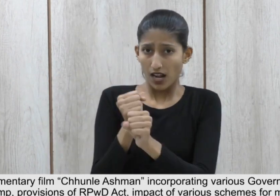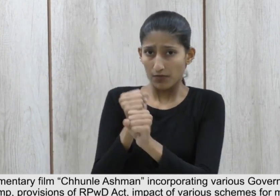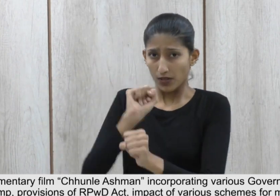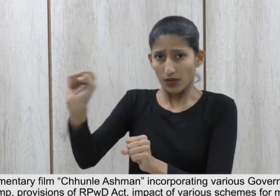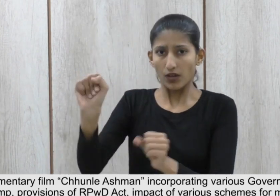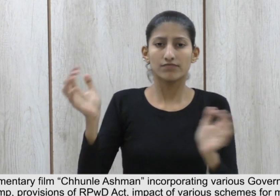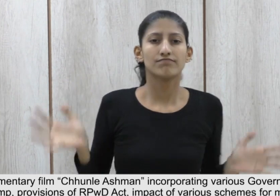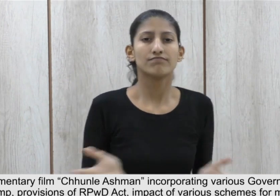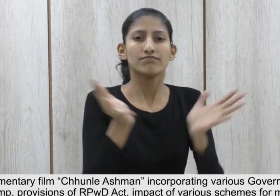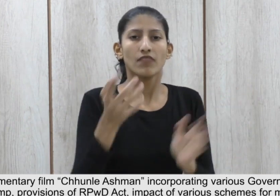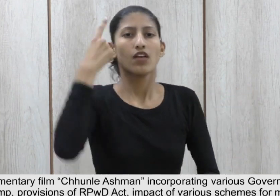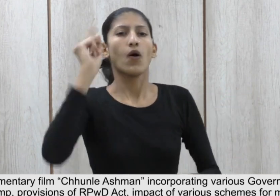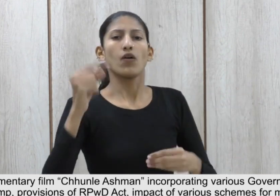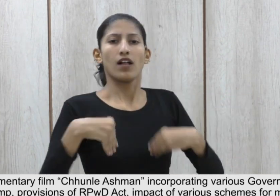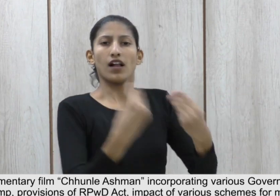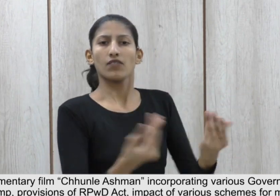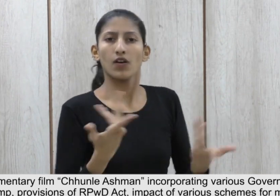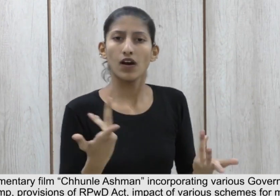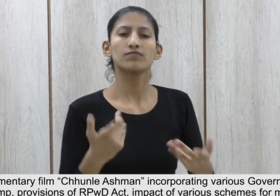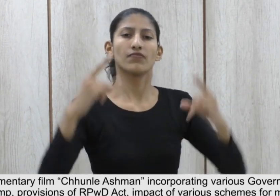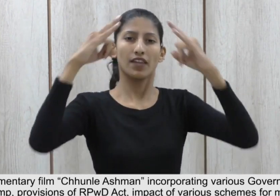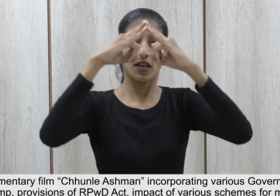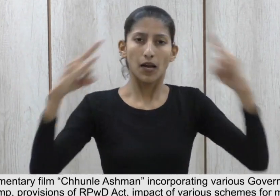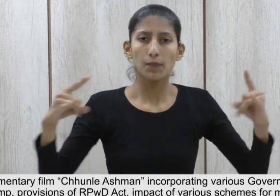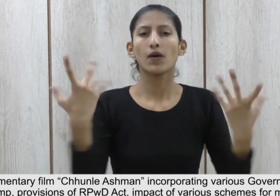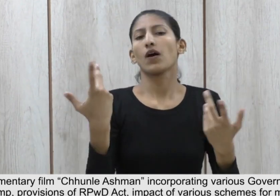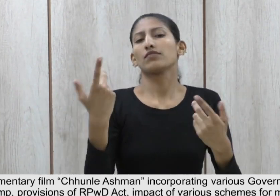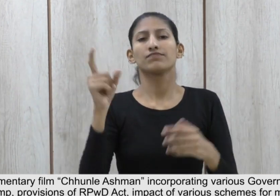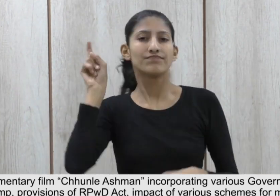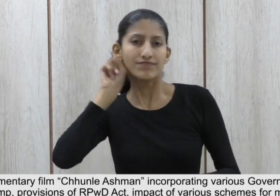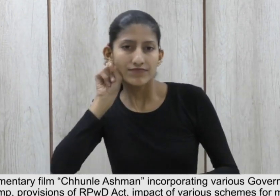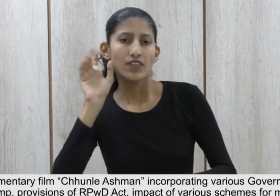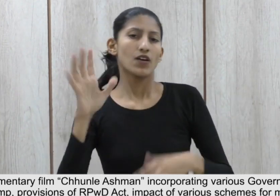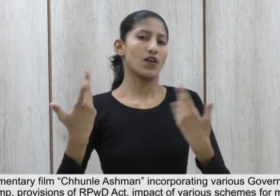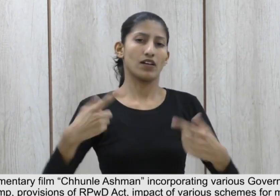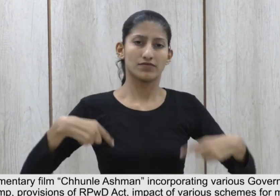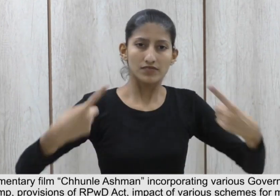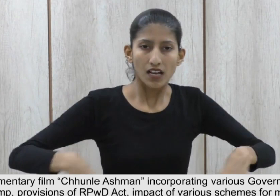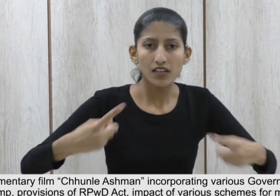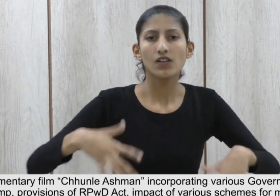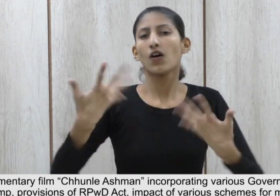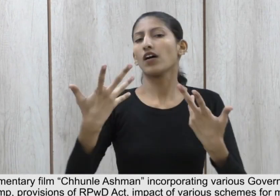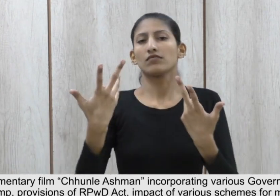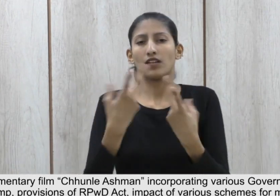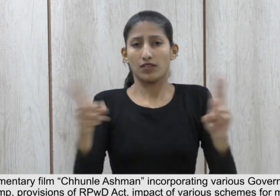incorporating various government initiatives 16.1. A DIPCAMP, provisions of RPWD Act,